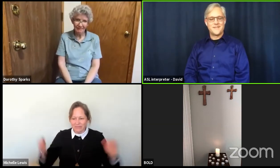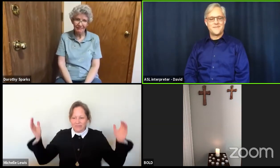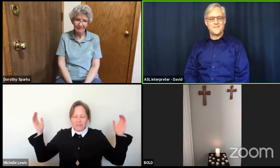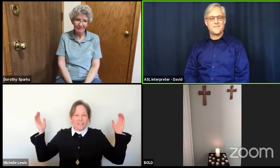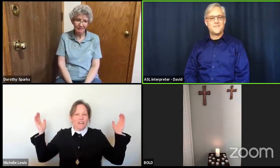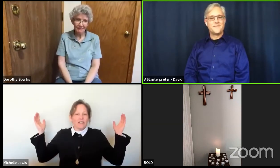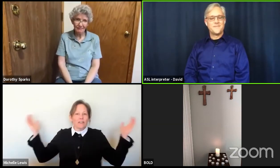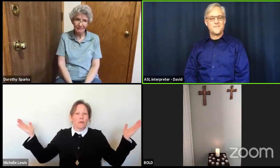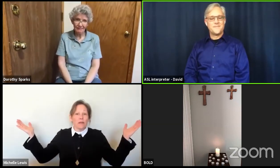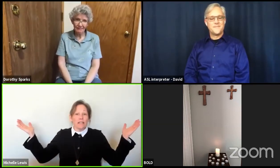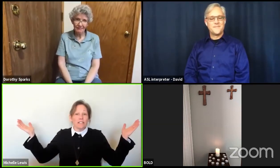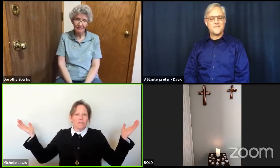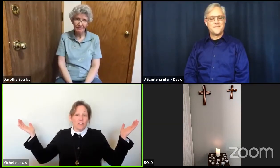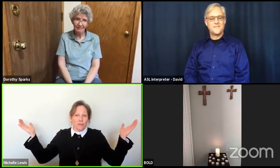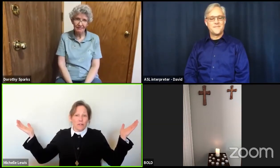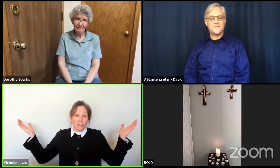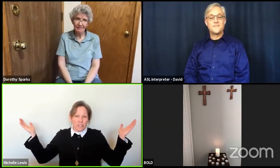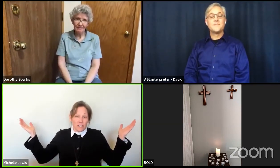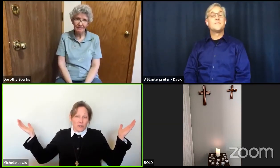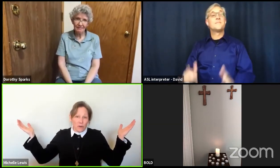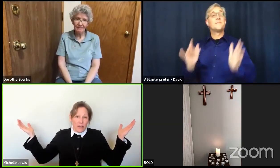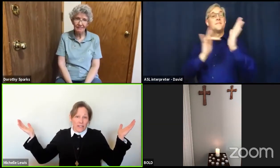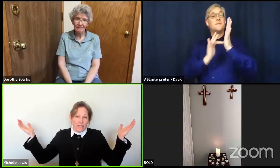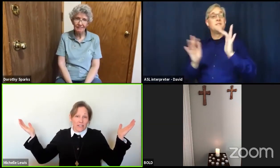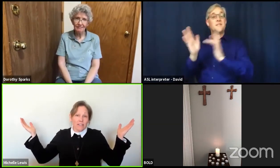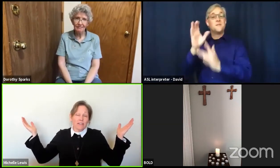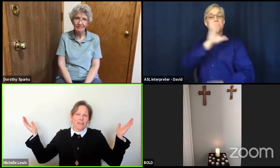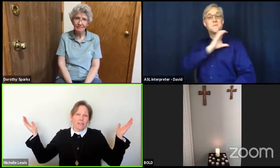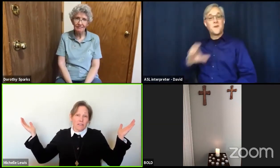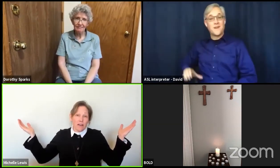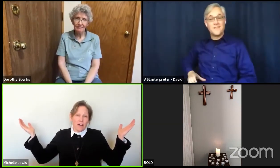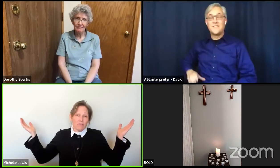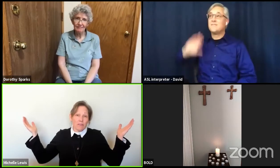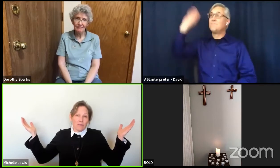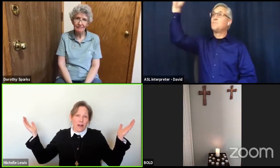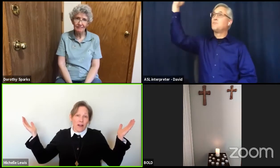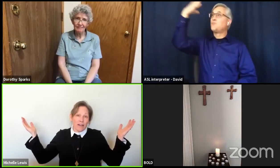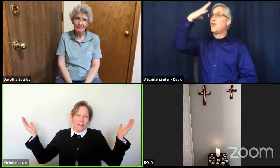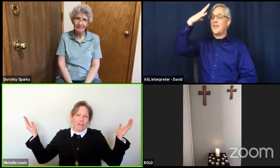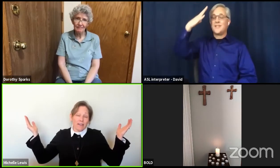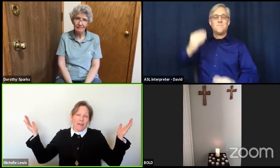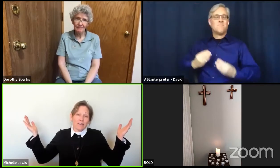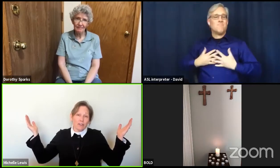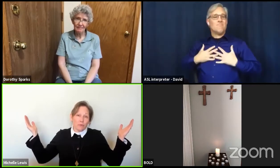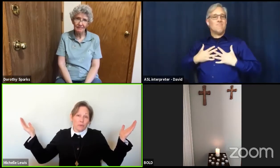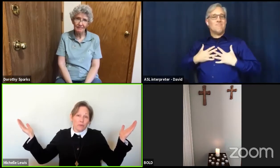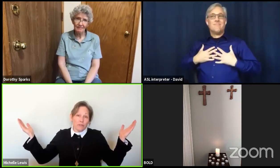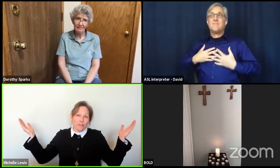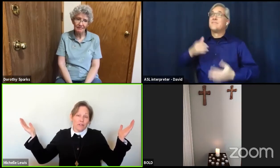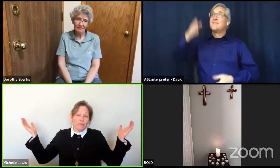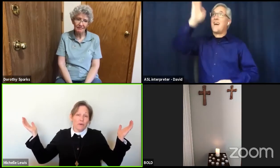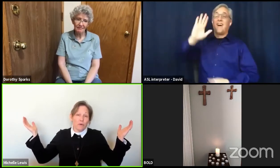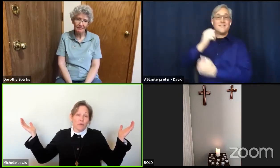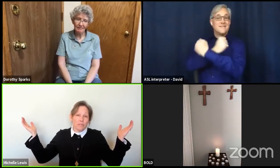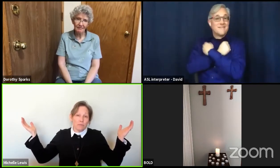The grace of our Lord Jesus Christ, the love of God, and the communion of the Holy Spirit